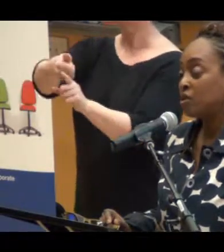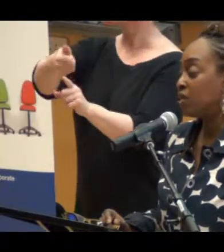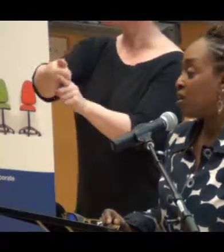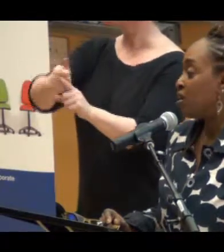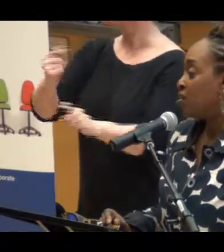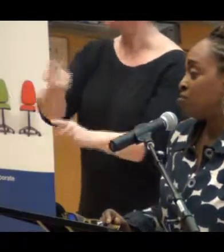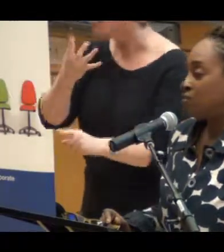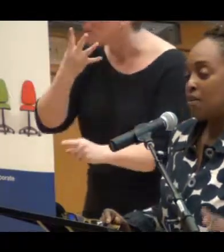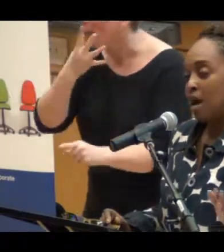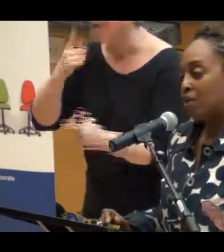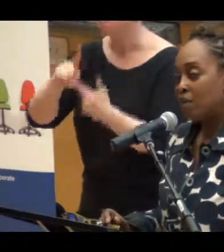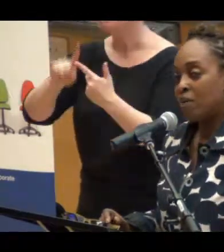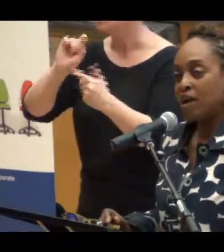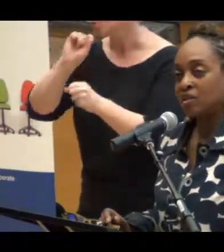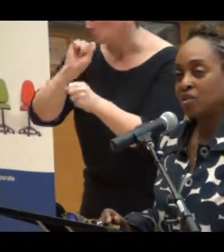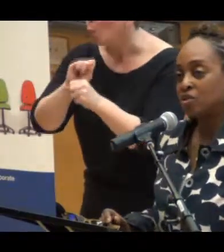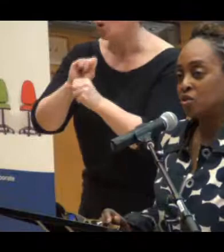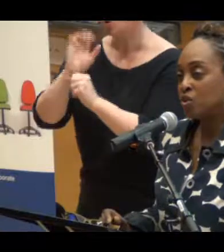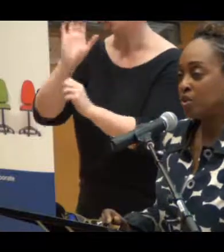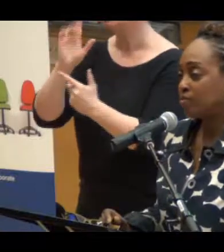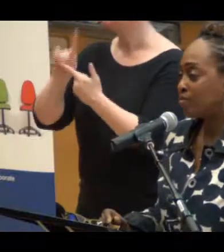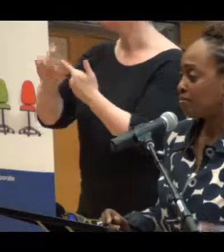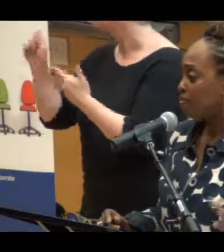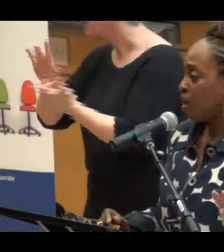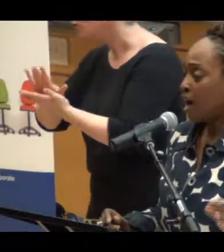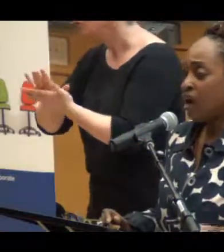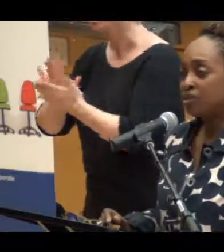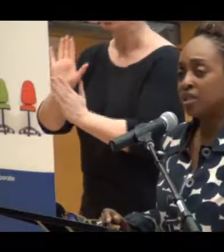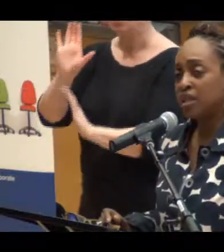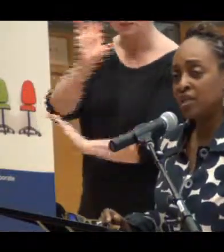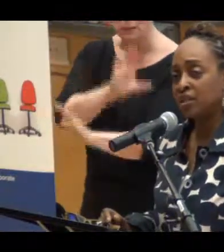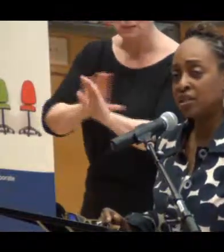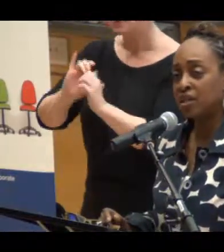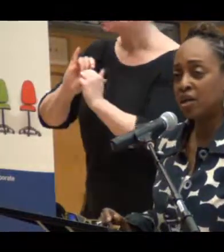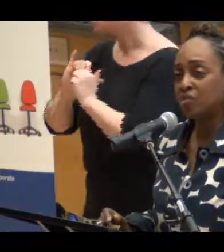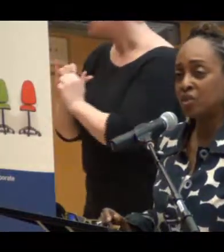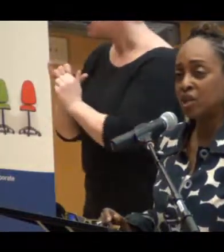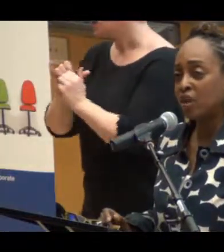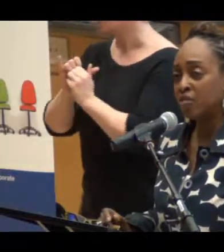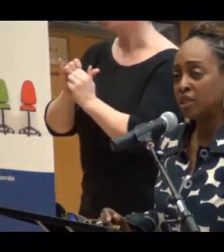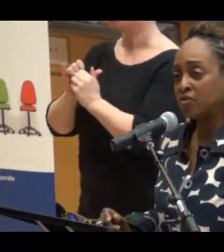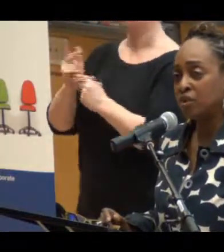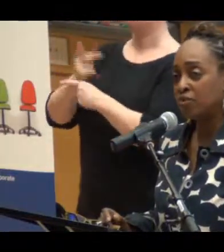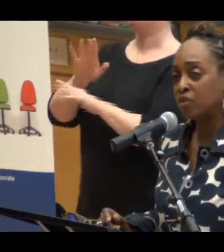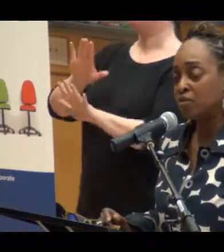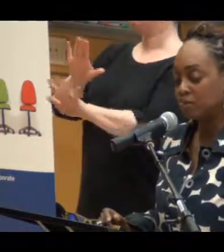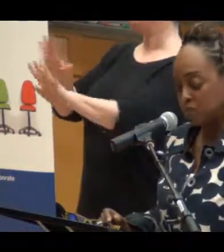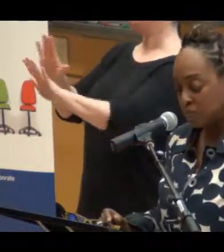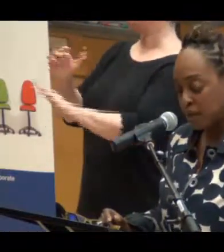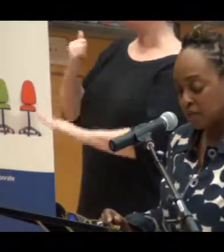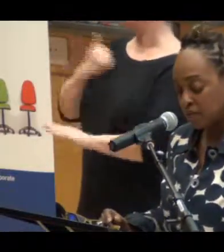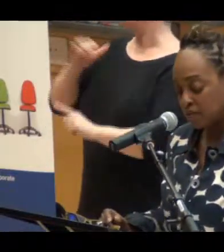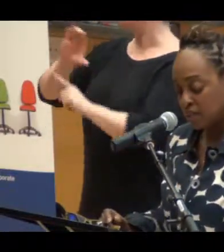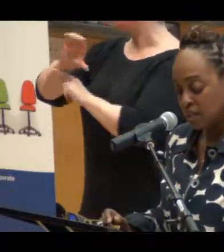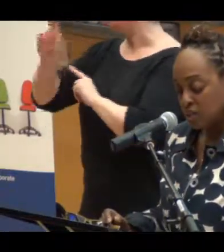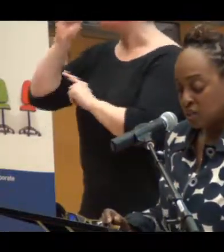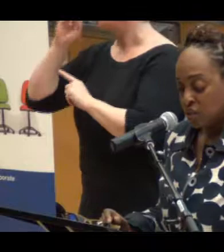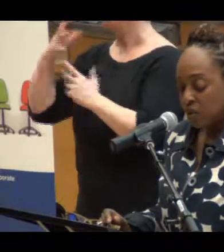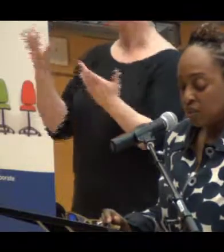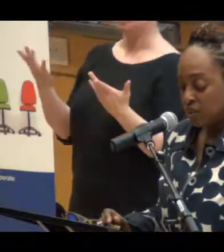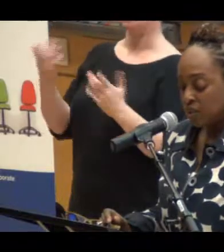Figure out how to go back to school, how Canadian society really operates from an employment perspective.